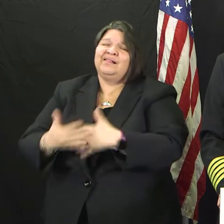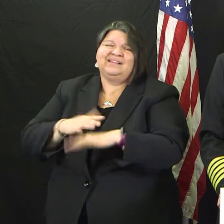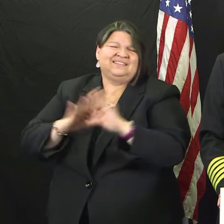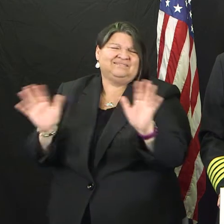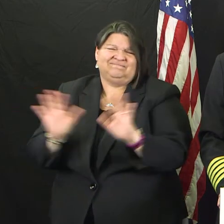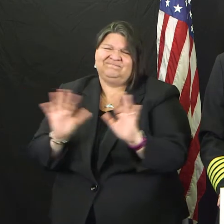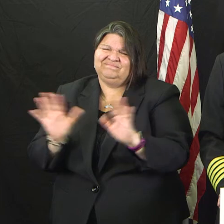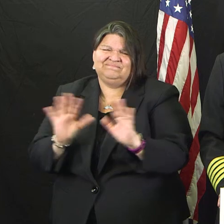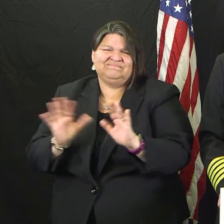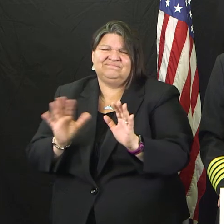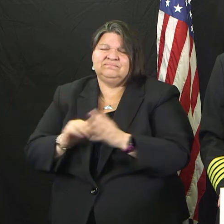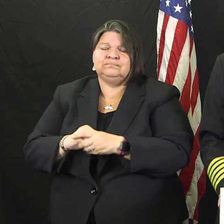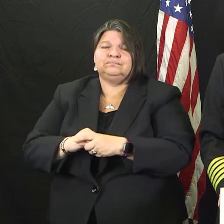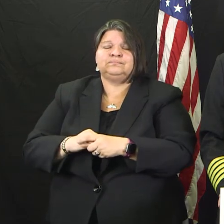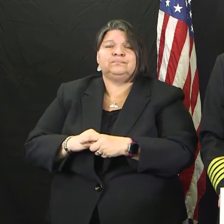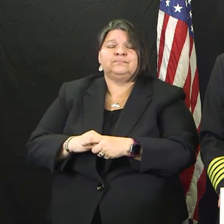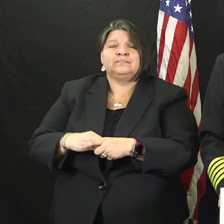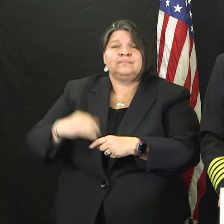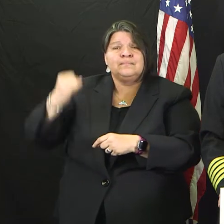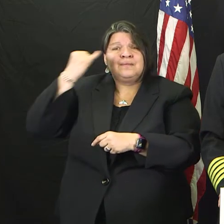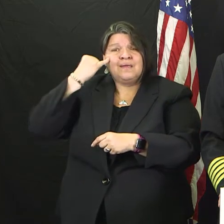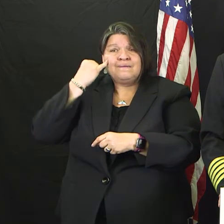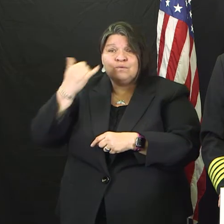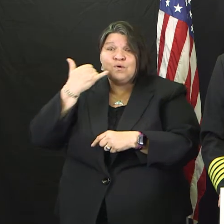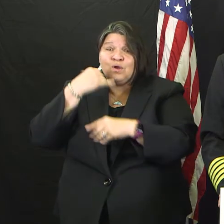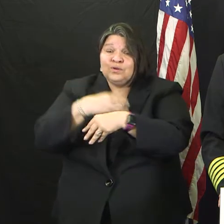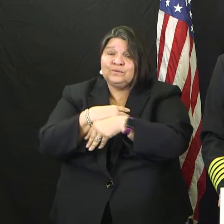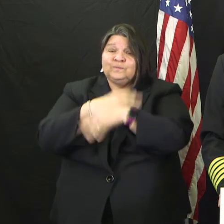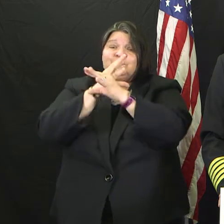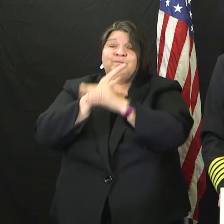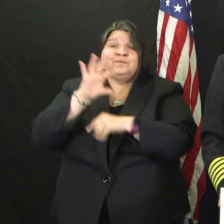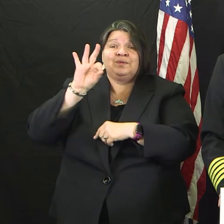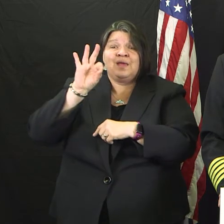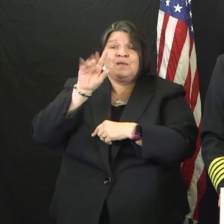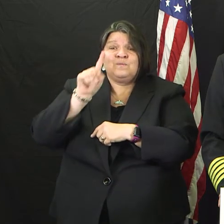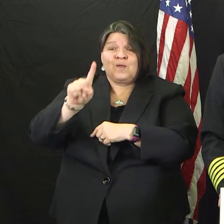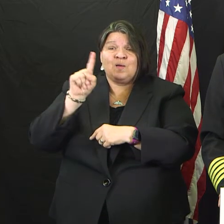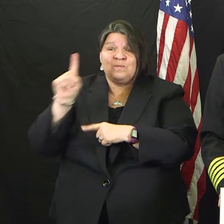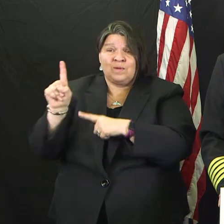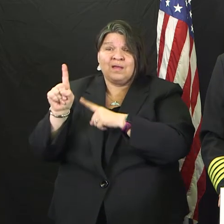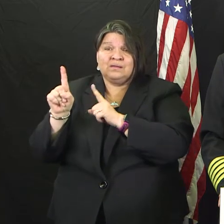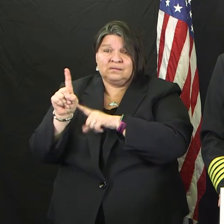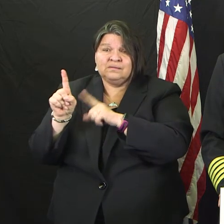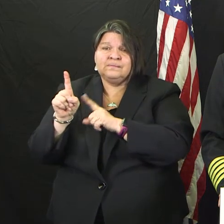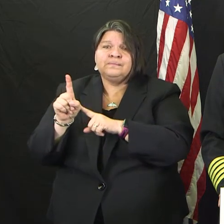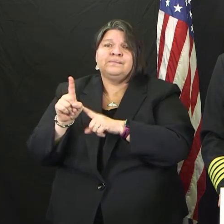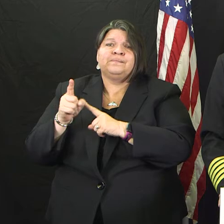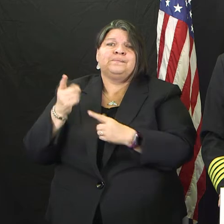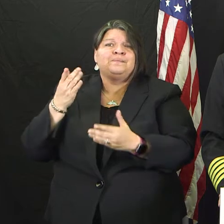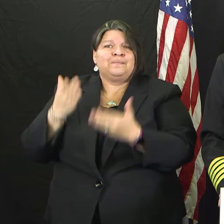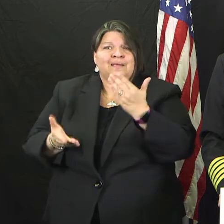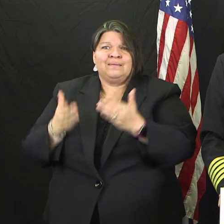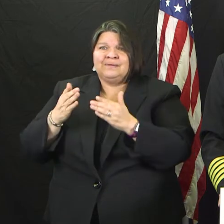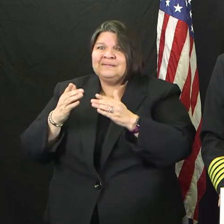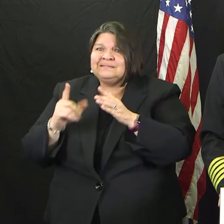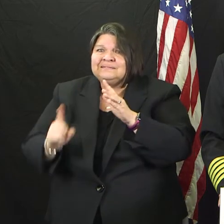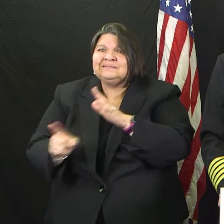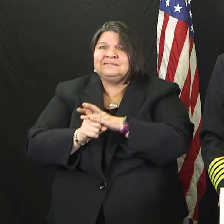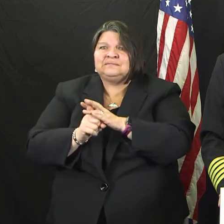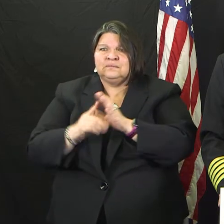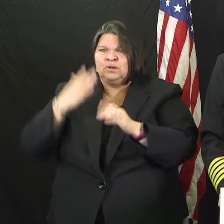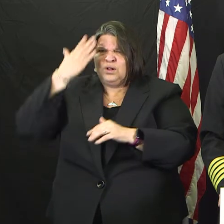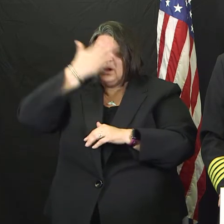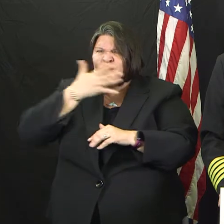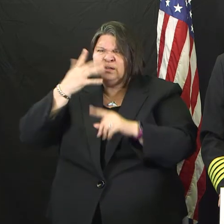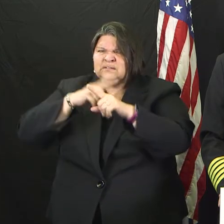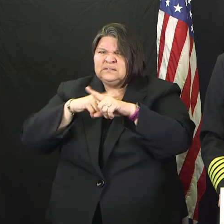respond to your 911 calls, although we very well may be responding in ways that are new and out of the norm for what you are